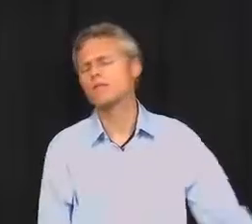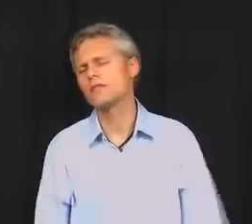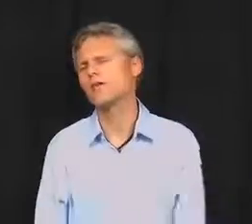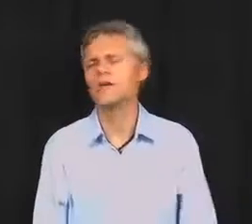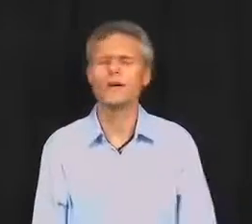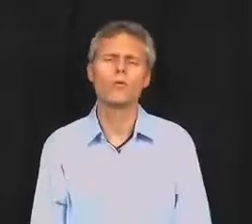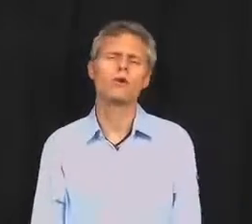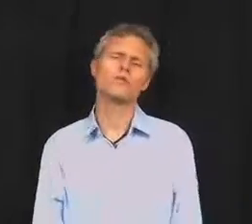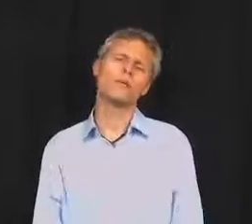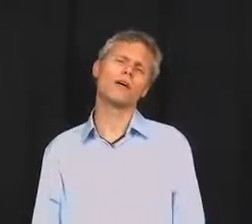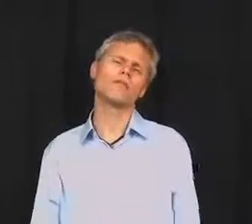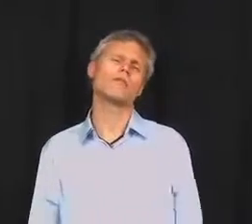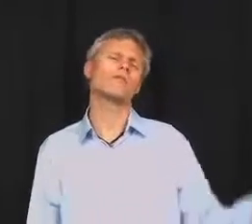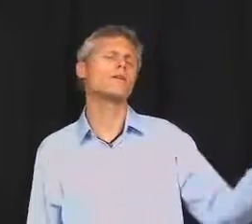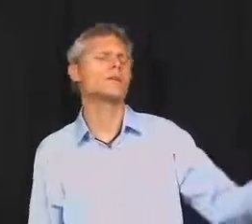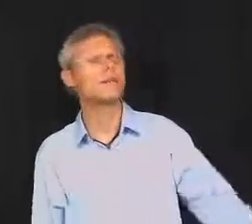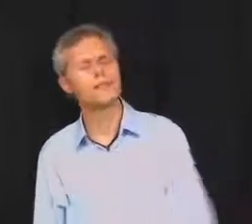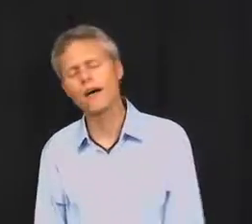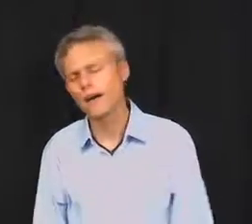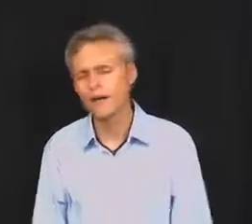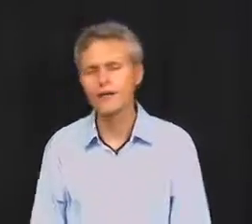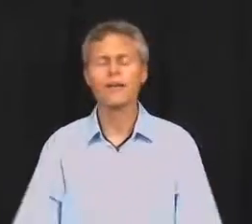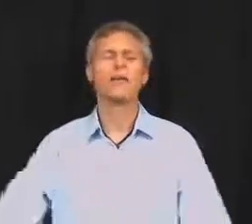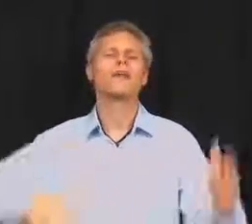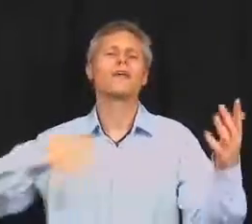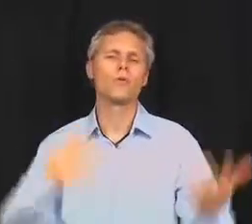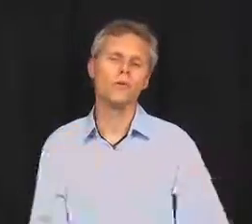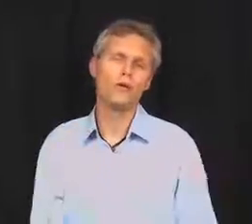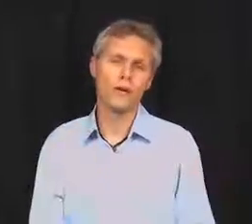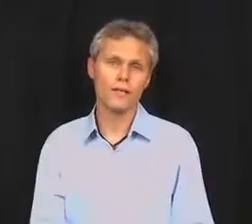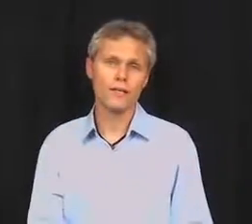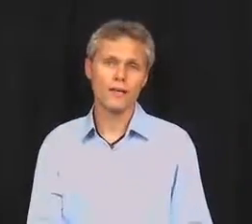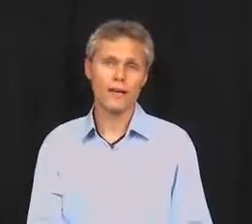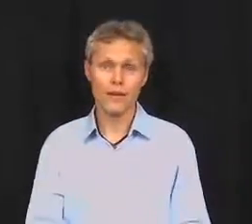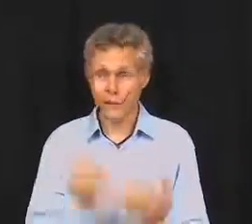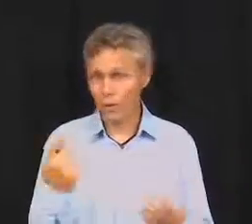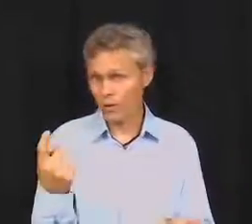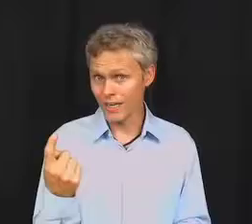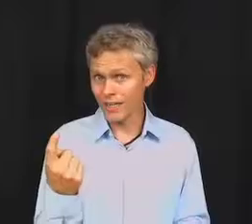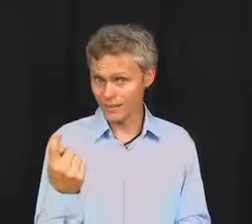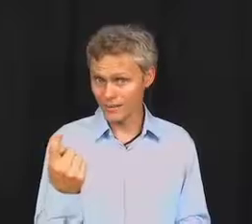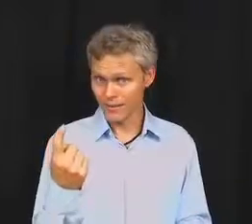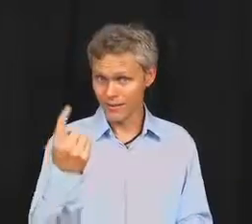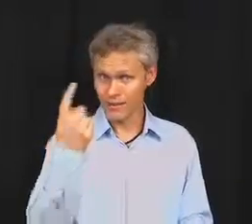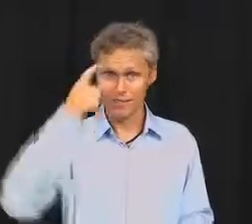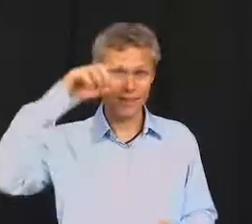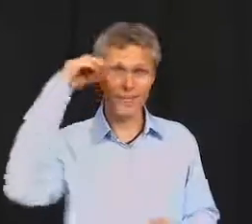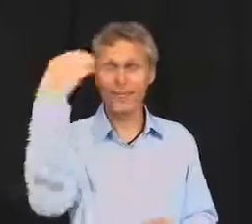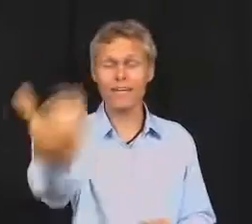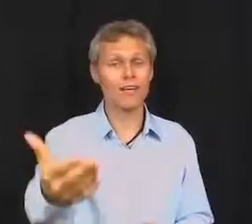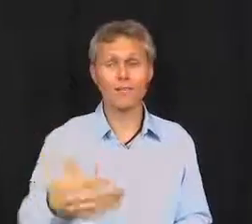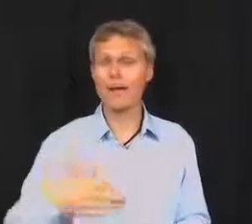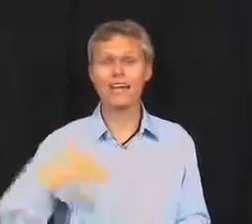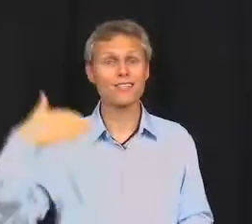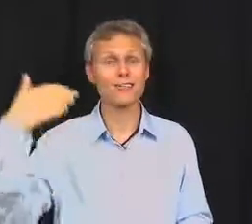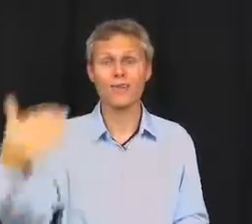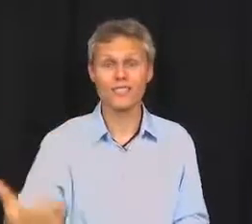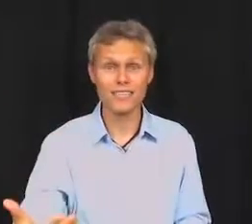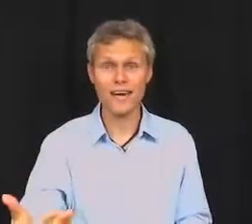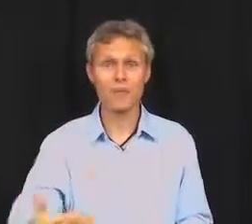just, oh, I work so much. Oh, I'm kind of tired. They don't do it. And the number one reason is that they can't even get past the first step.